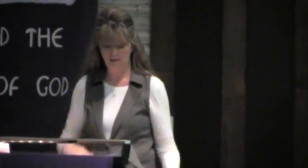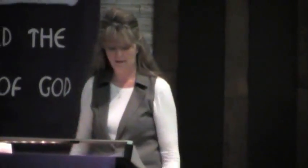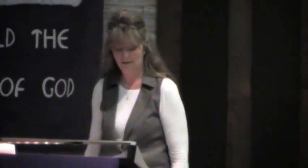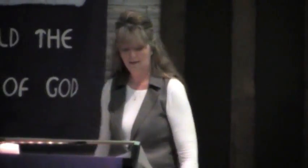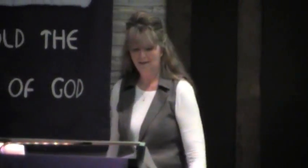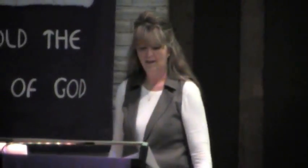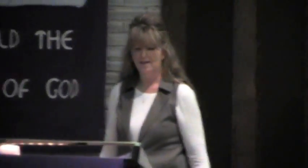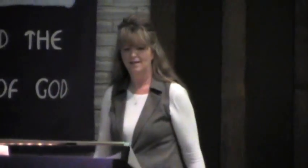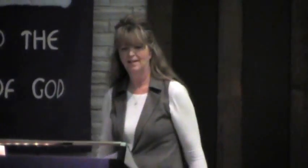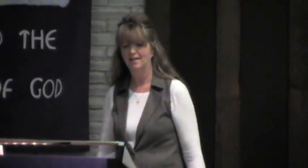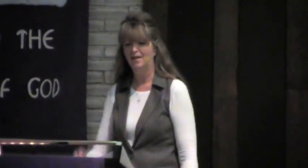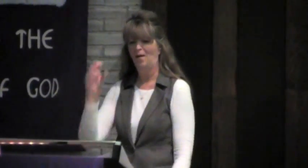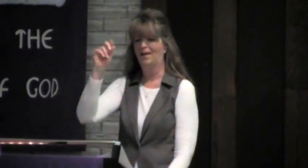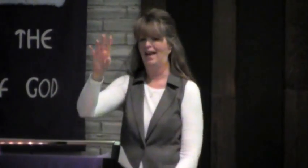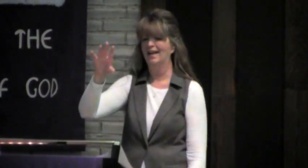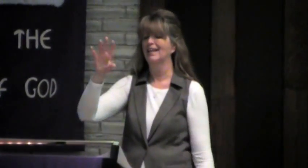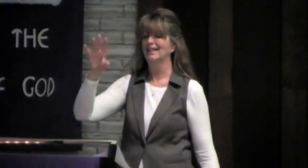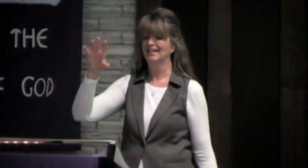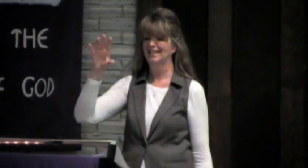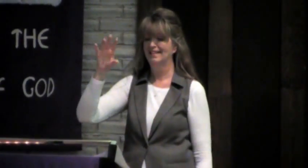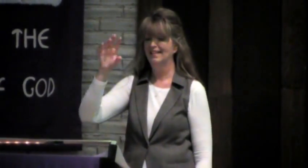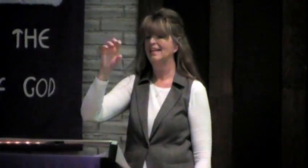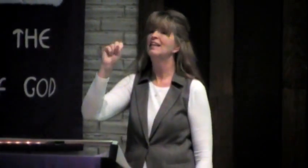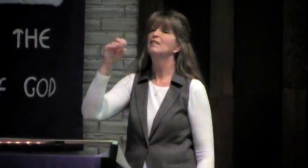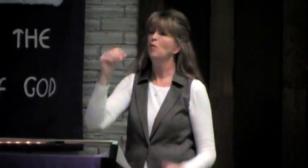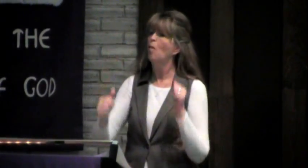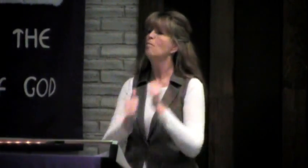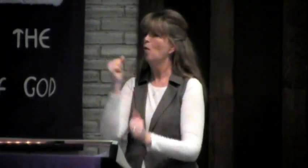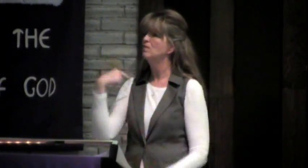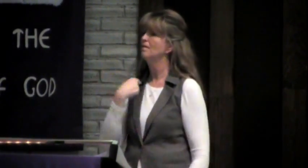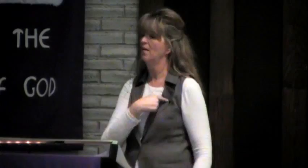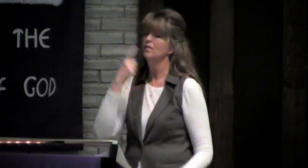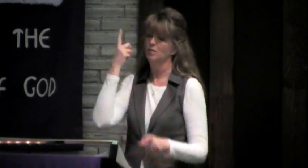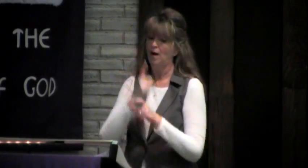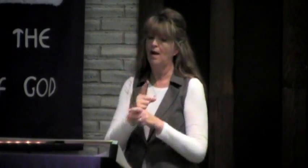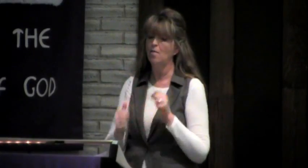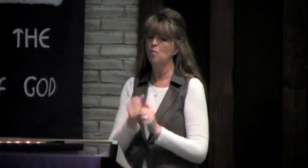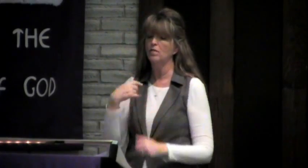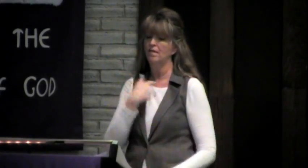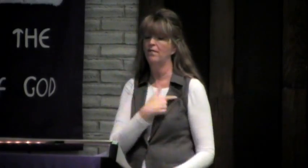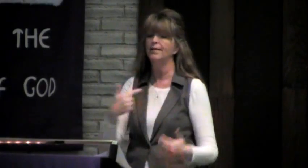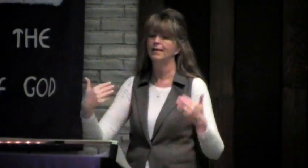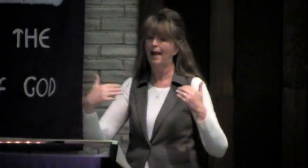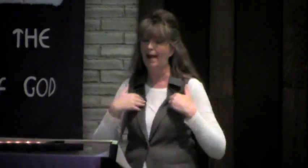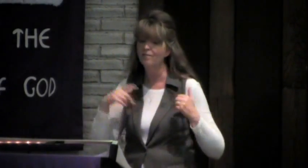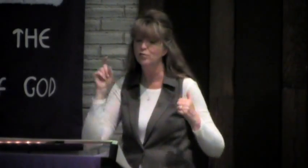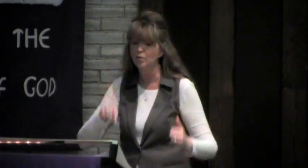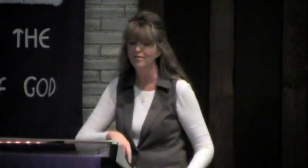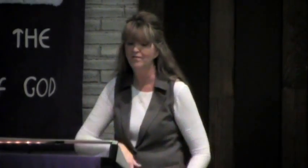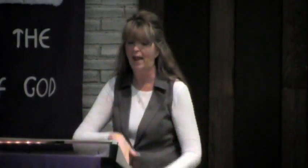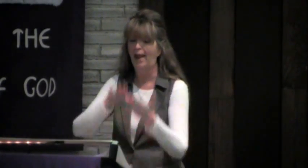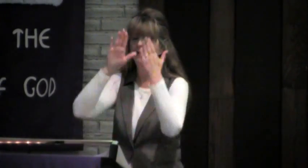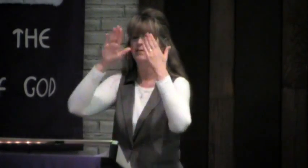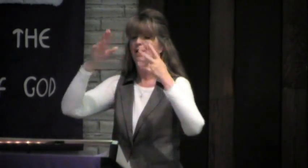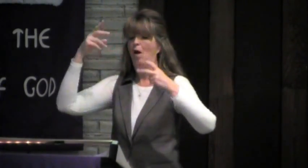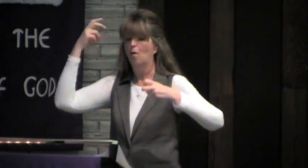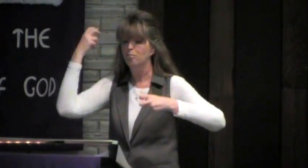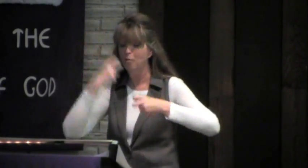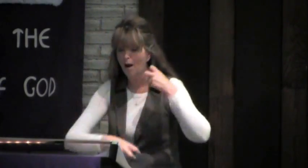Take, he raised that last comment. So most of us, right, most of us do face